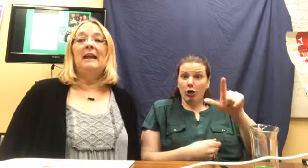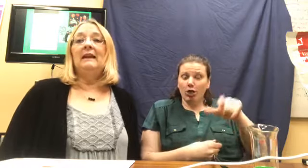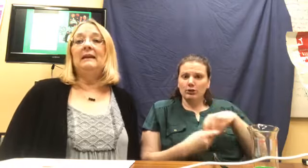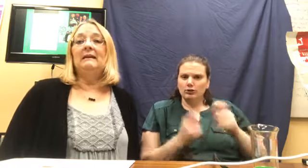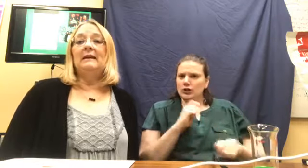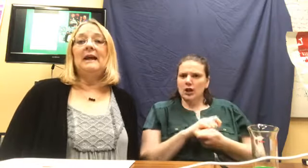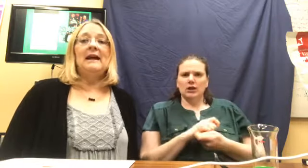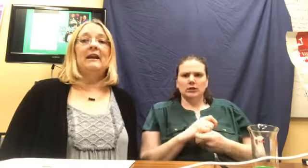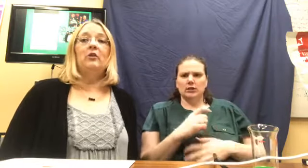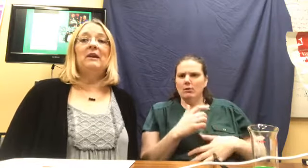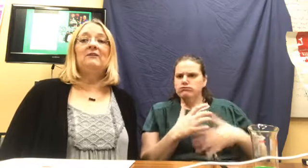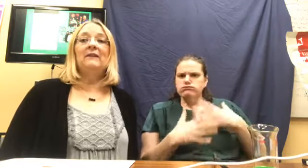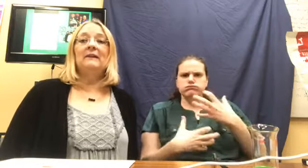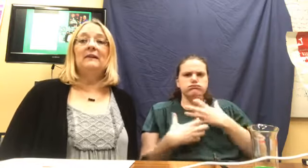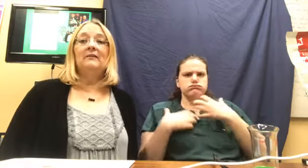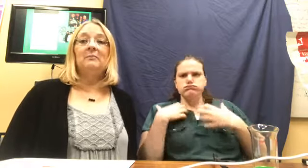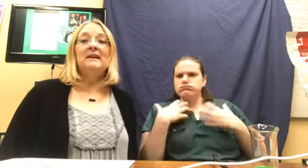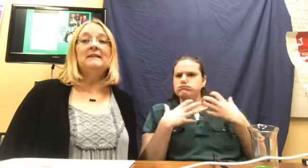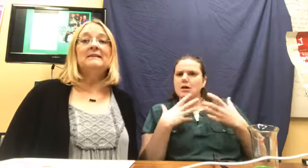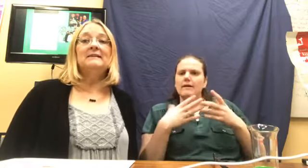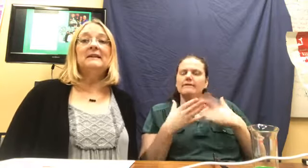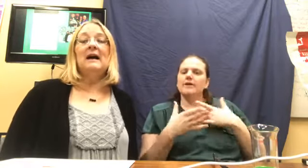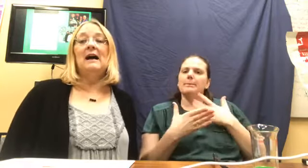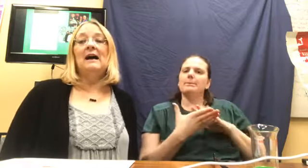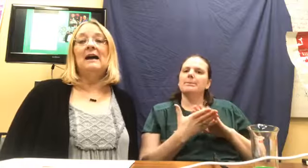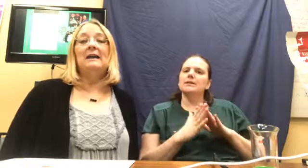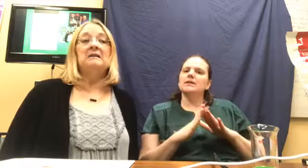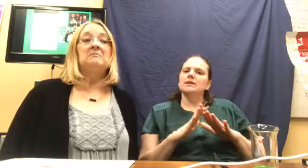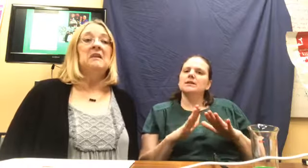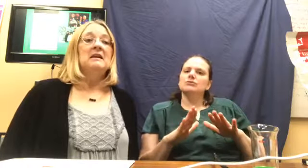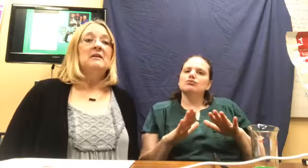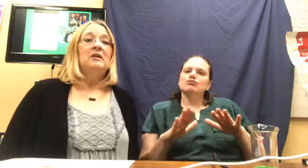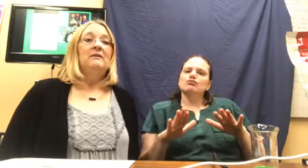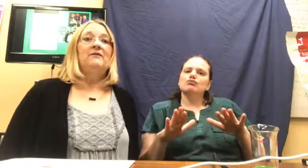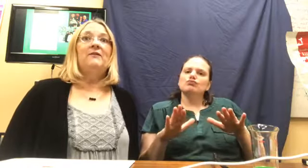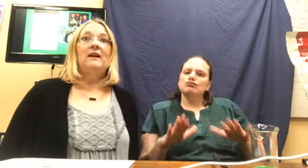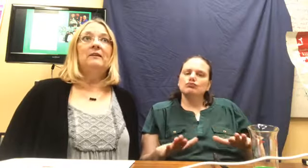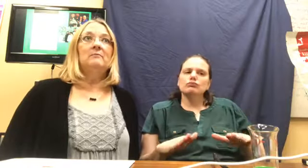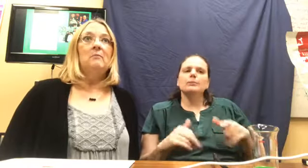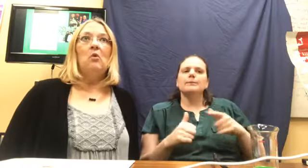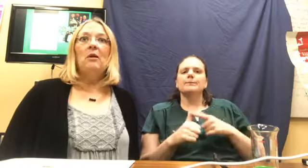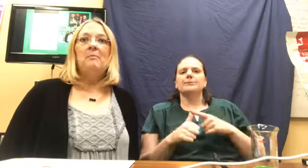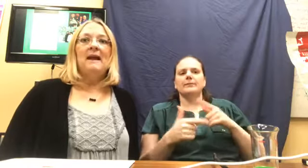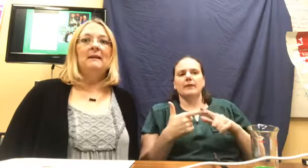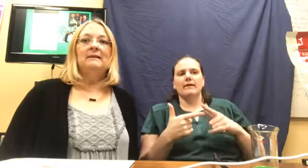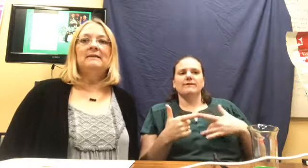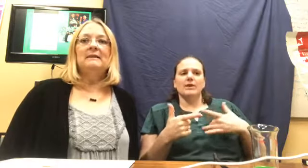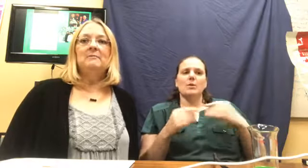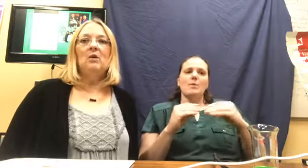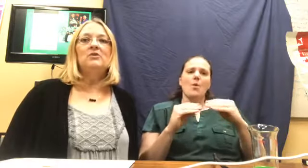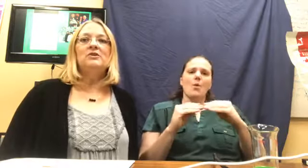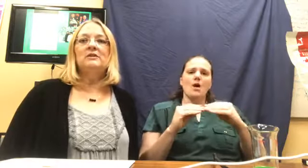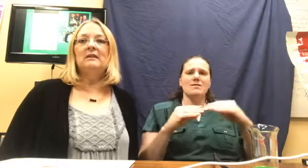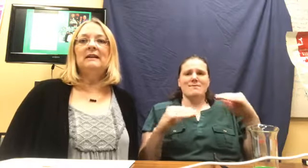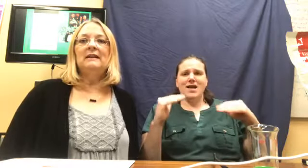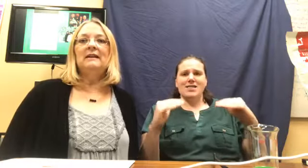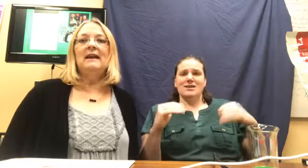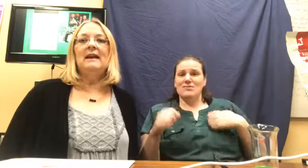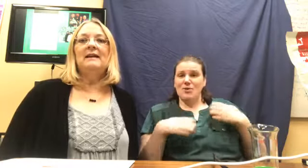had a great feeling of peace. I felt more balanced emotionally and